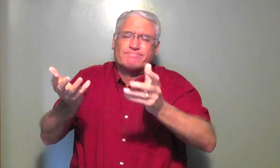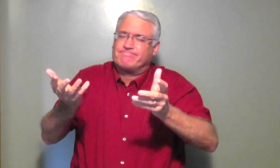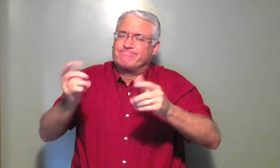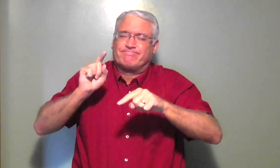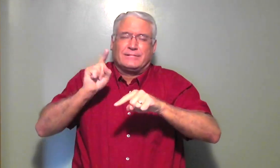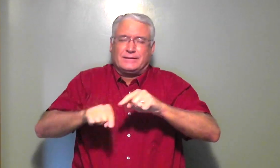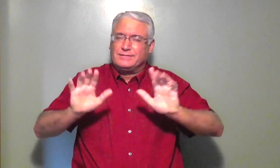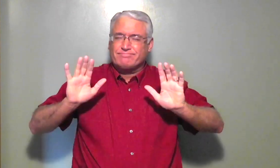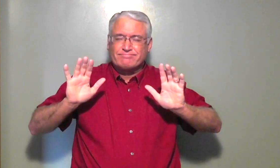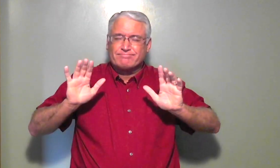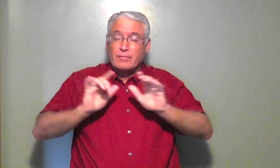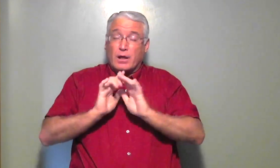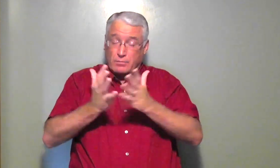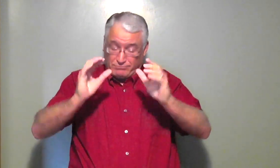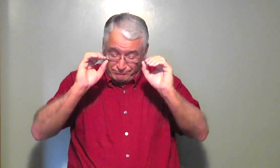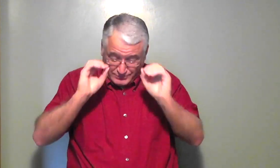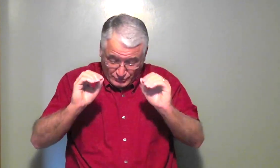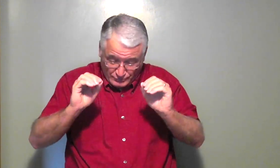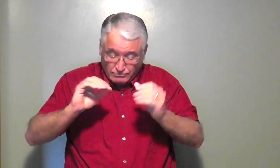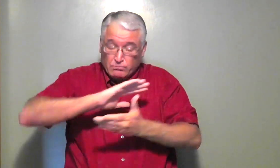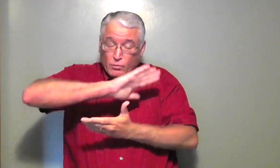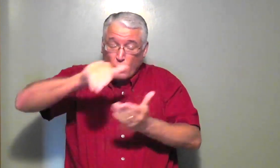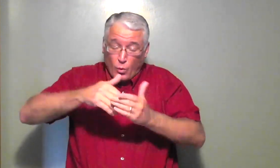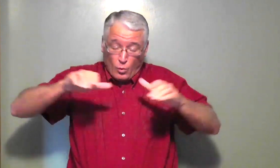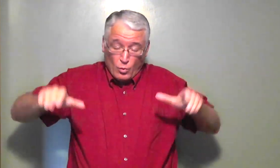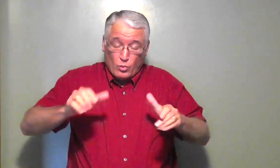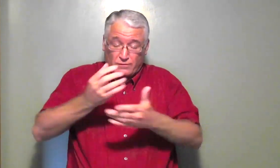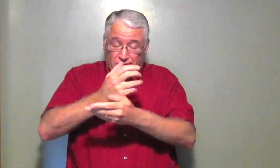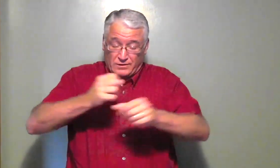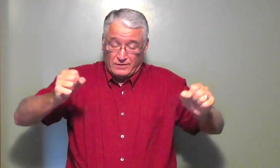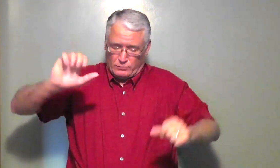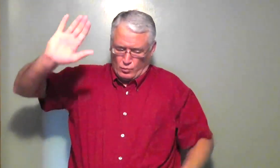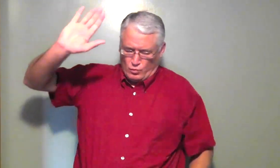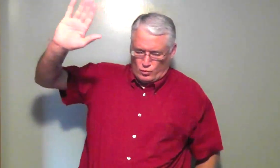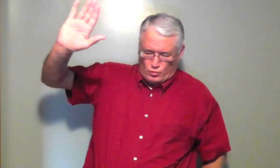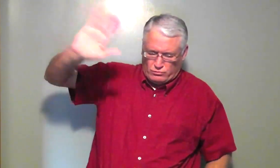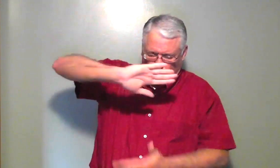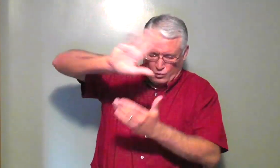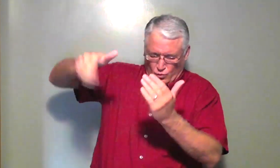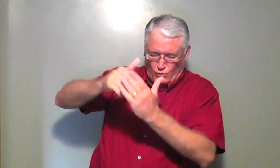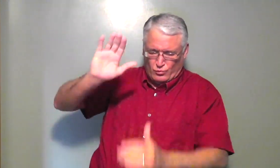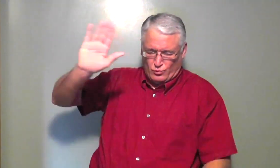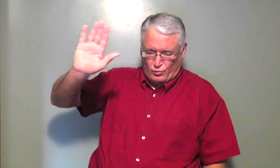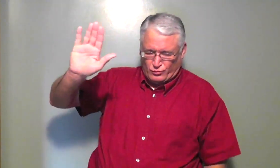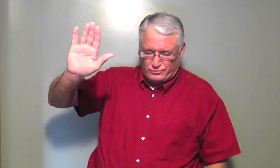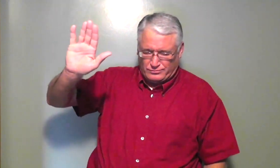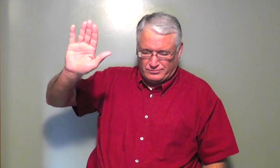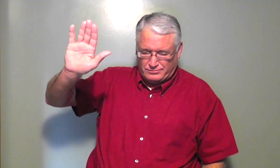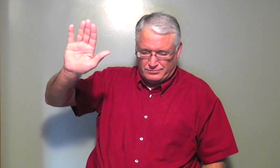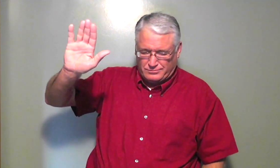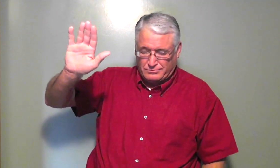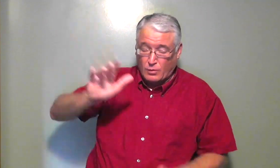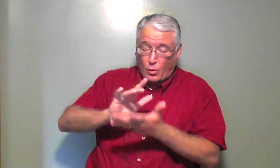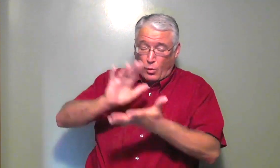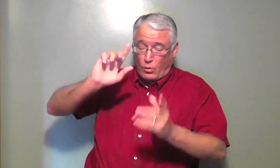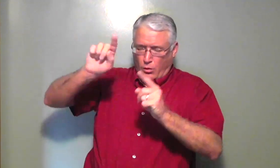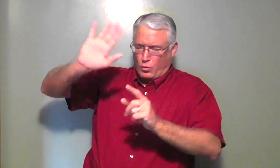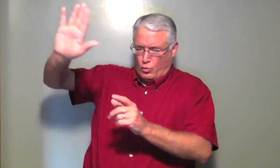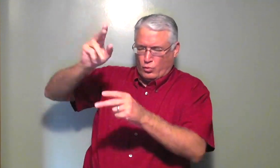see more. We can't. The Bible teaches us that the whole work of salvation belongs to you. All the glory does.